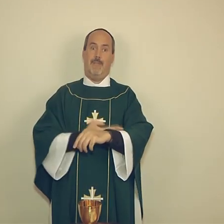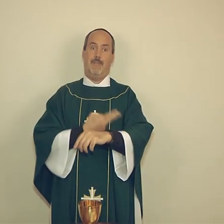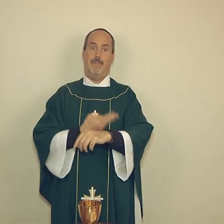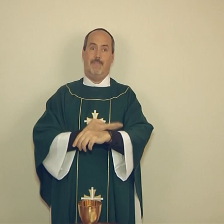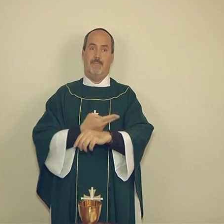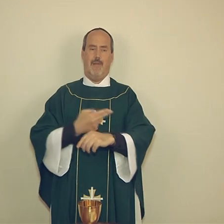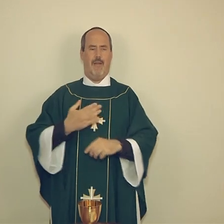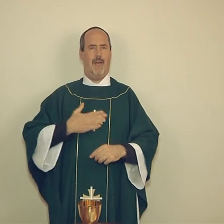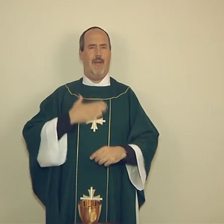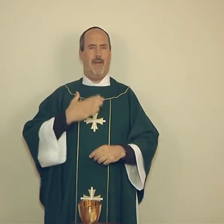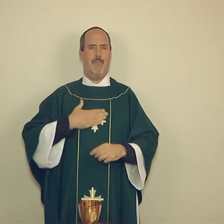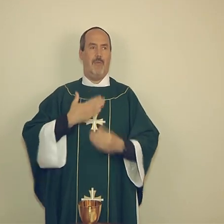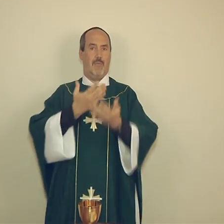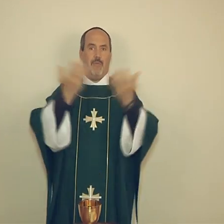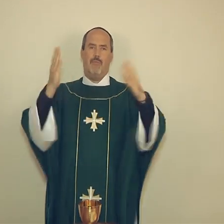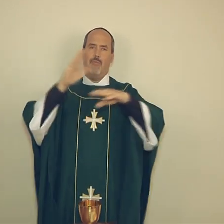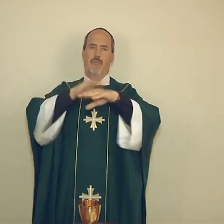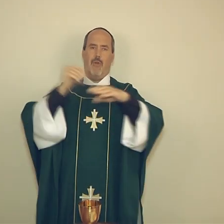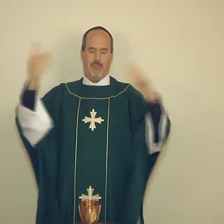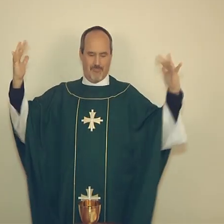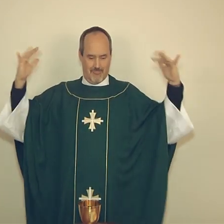called to the supper of the Lamb.